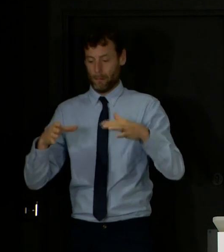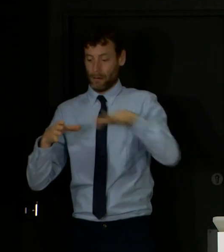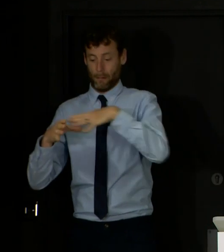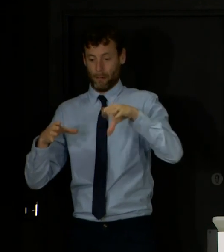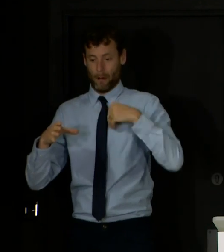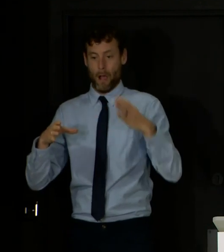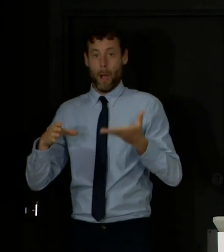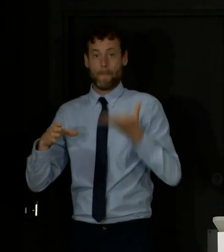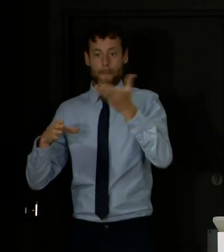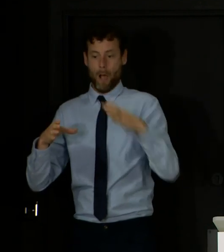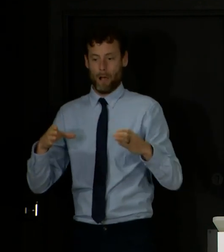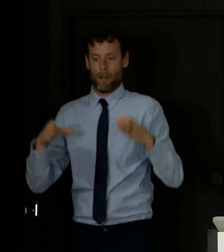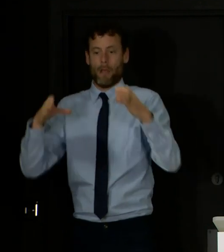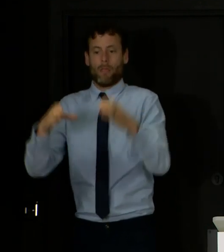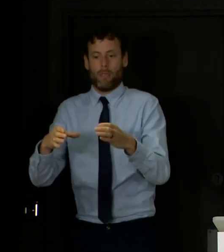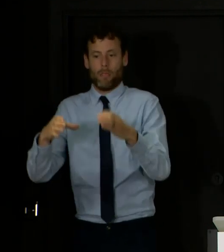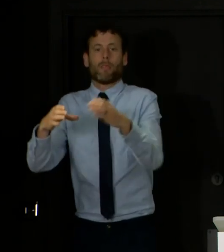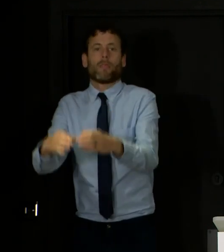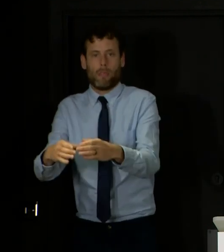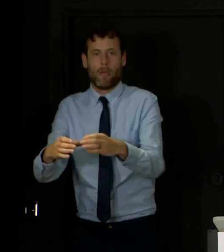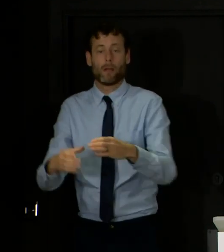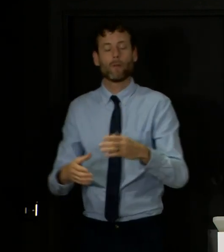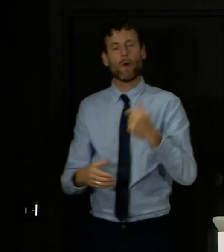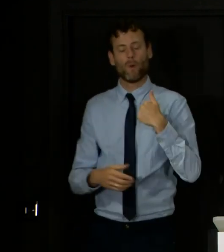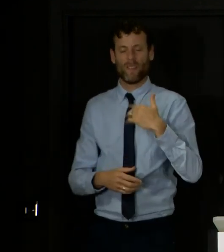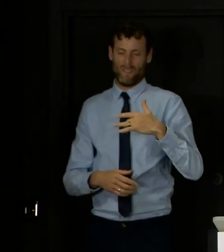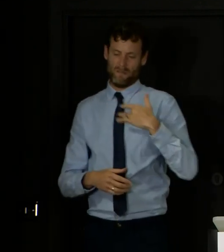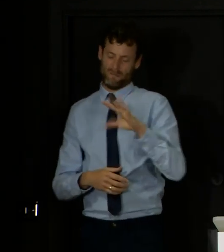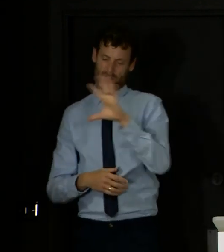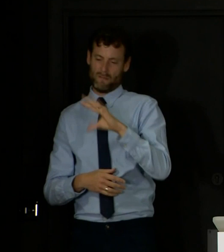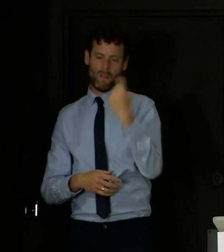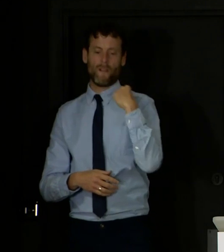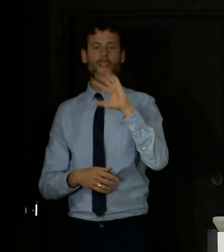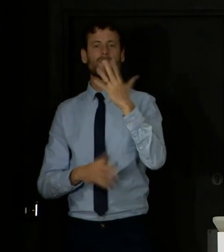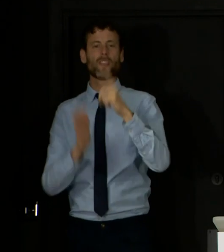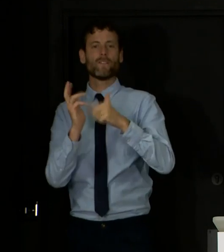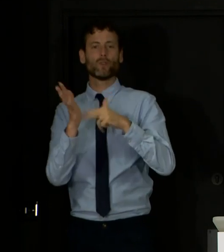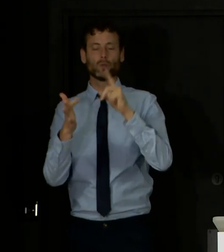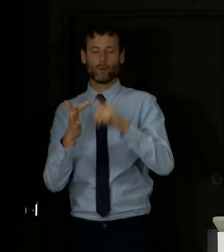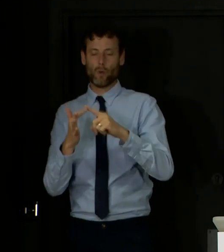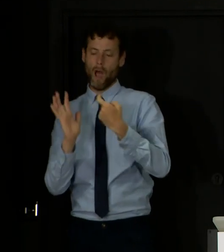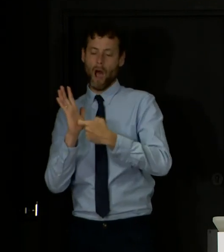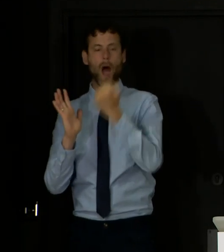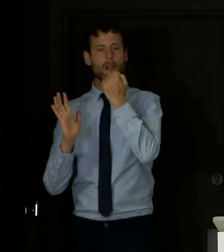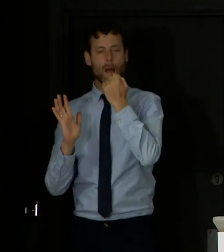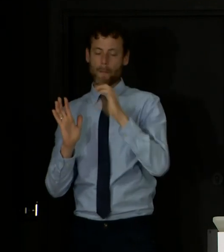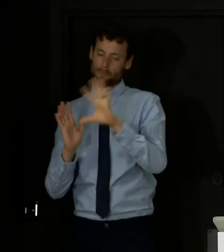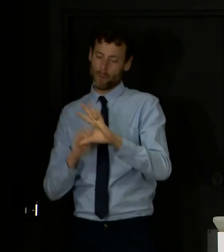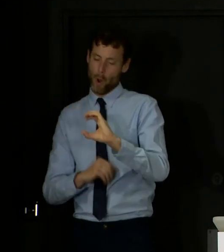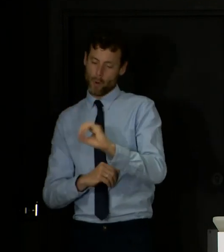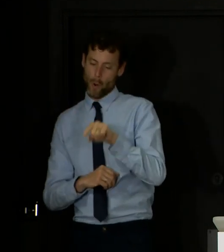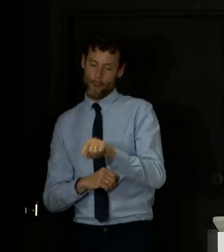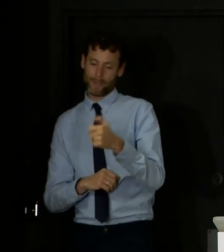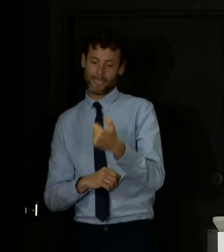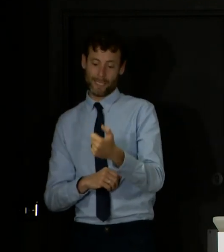We estimate that our number in Scotland as of last Friday the 5th of June was between 0.6 and 0